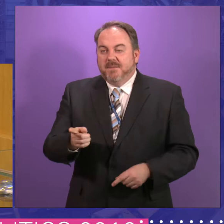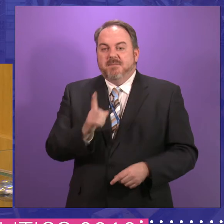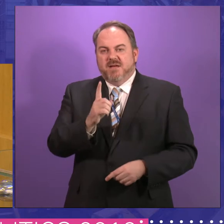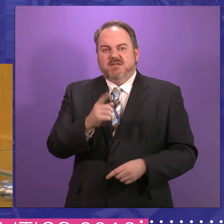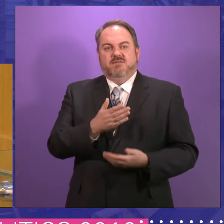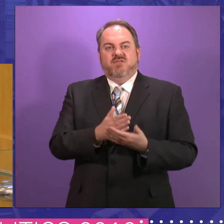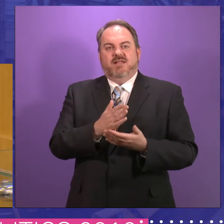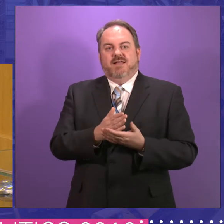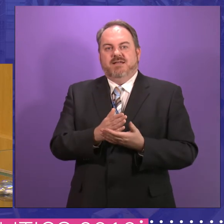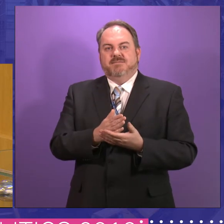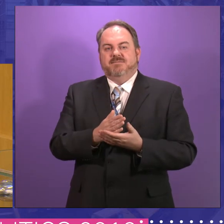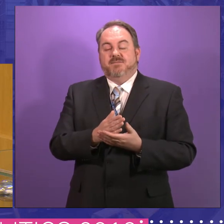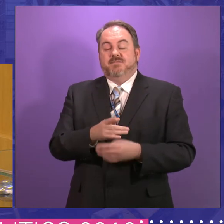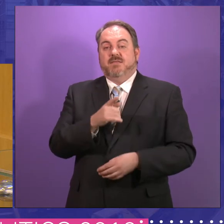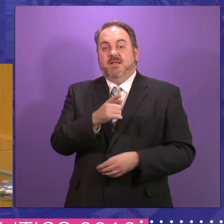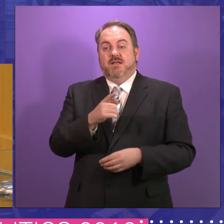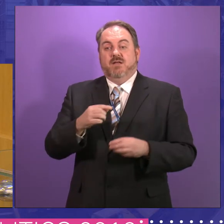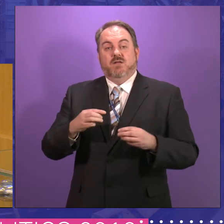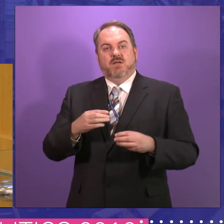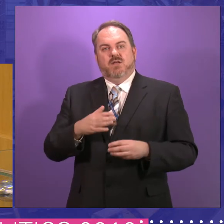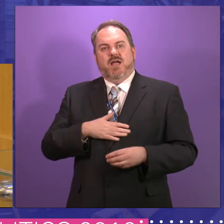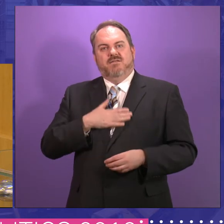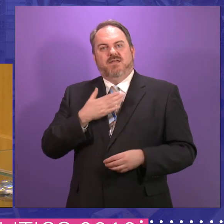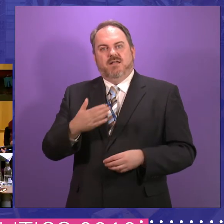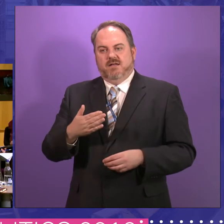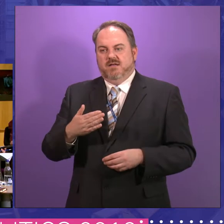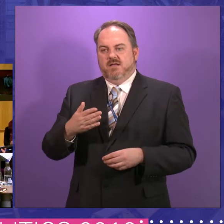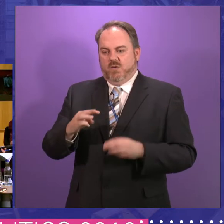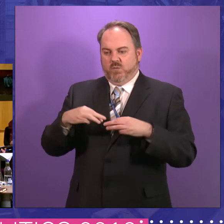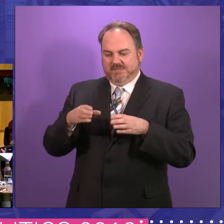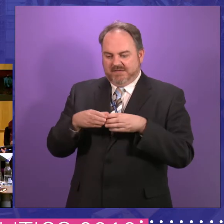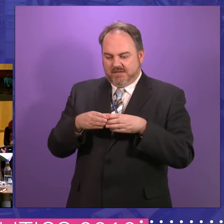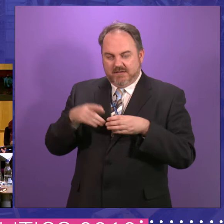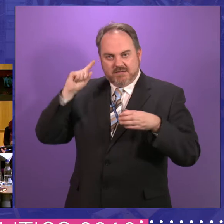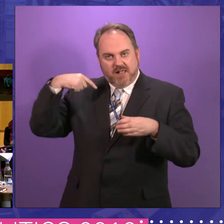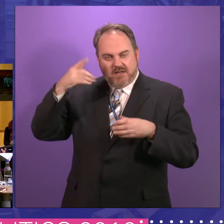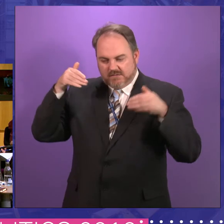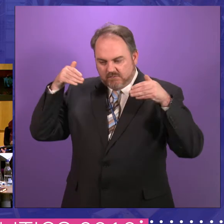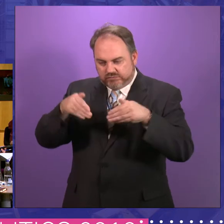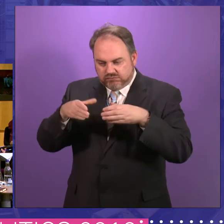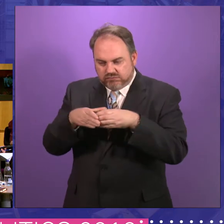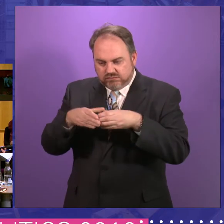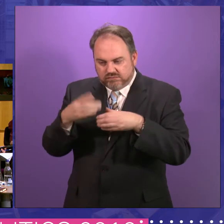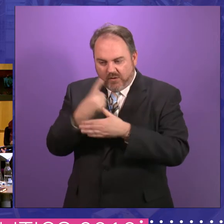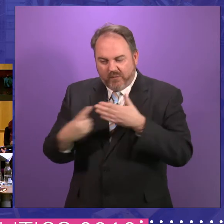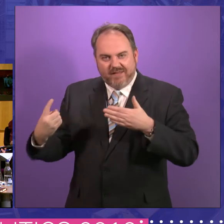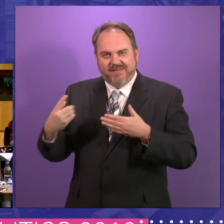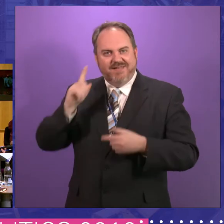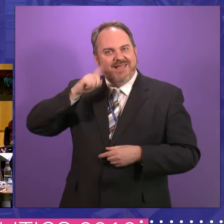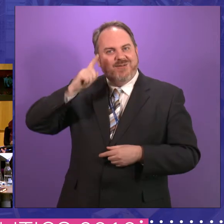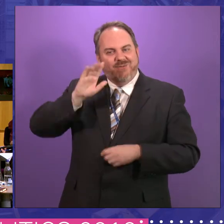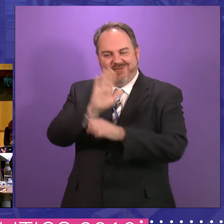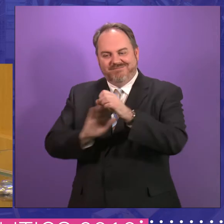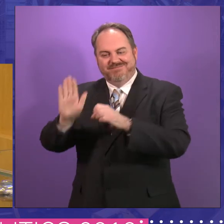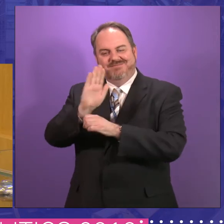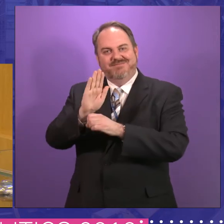don't take it. The further away you are from Westminster, the more likely you are to be ignored. And that's why we wanted our own parliament. And that's why